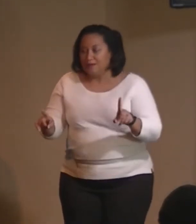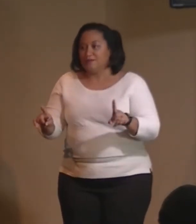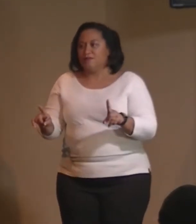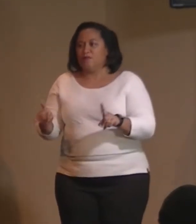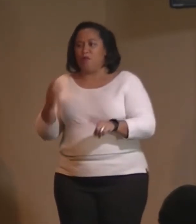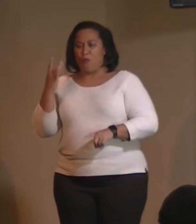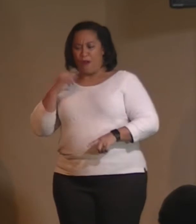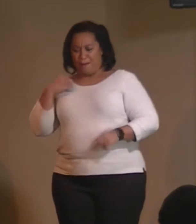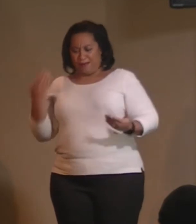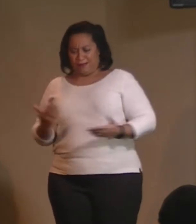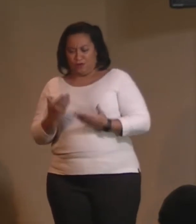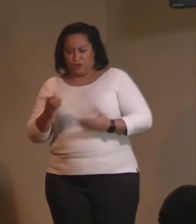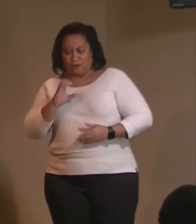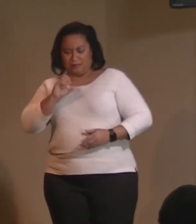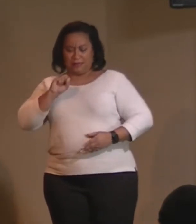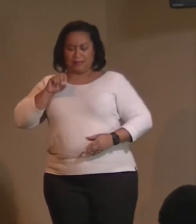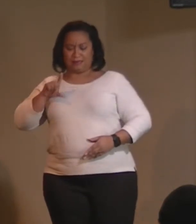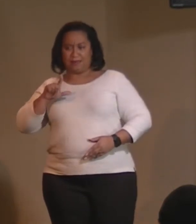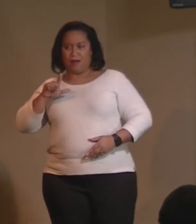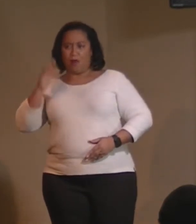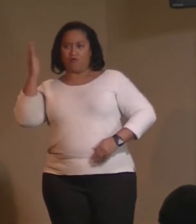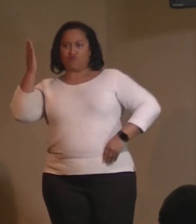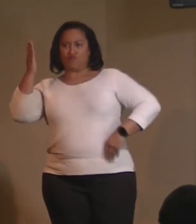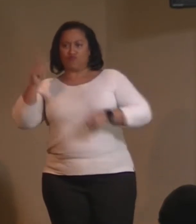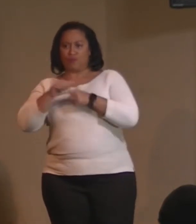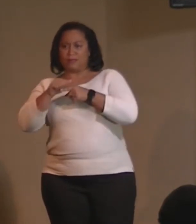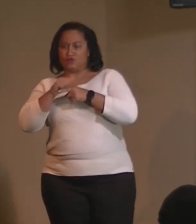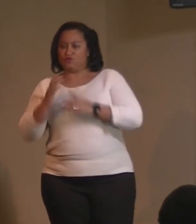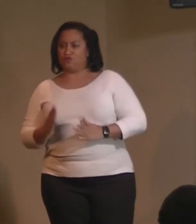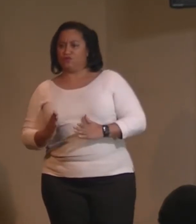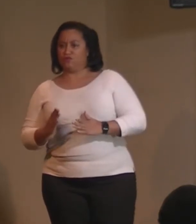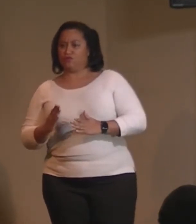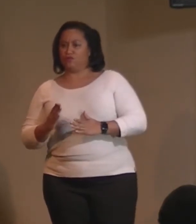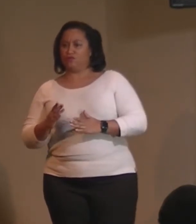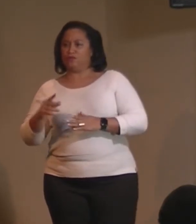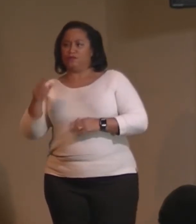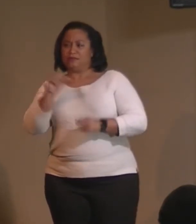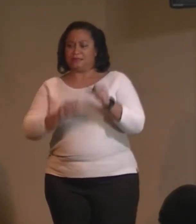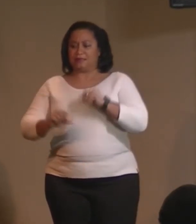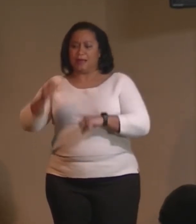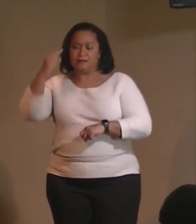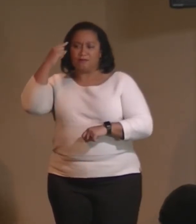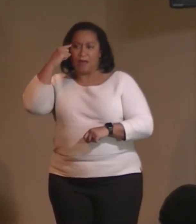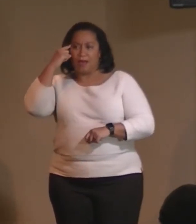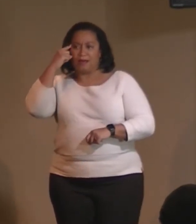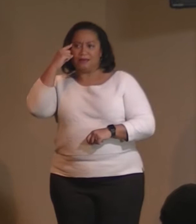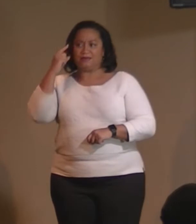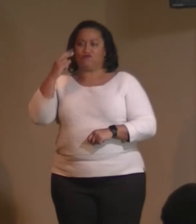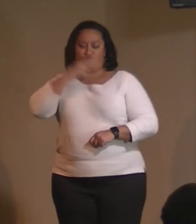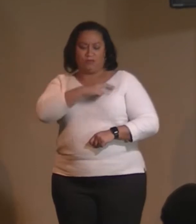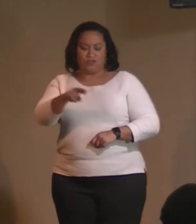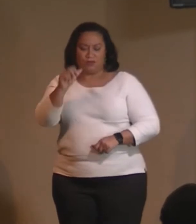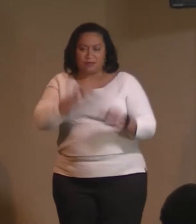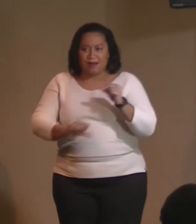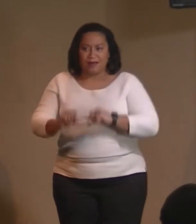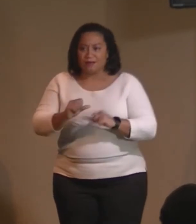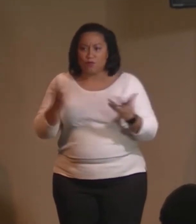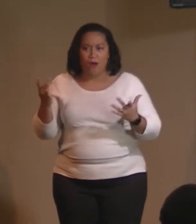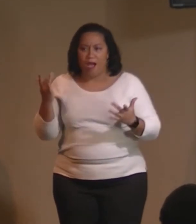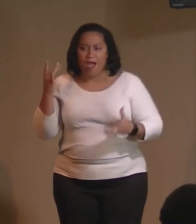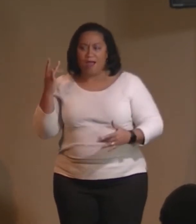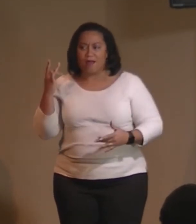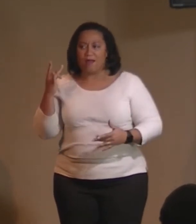why am I a CSL minister? Why am I a practitioner of science of mind and religious science? It's because I believe in this,